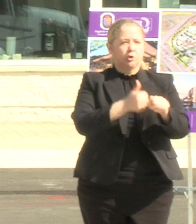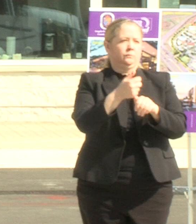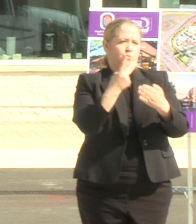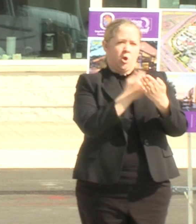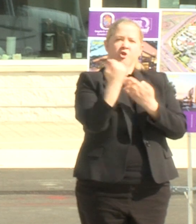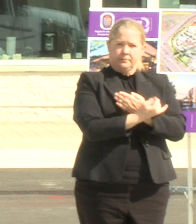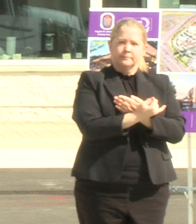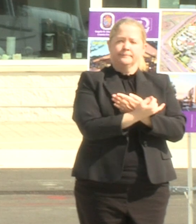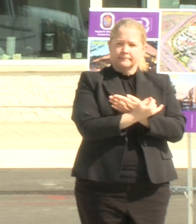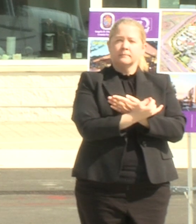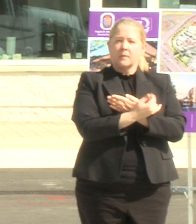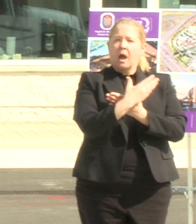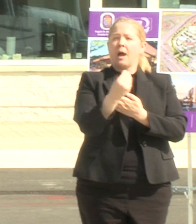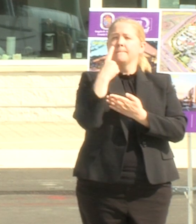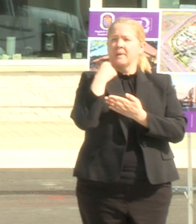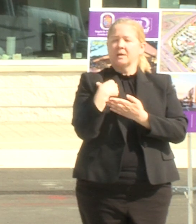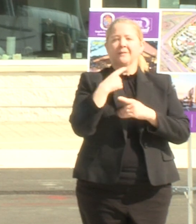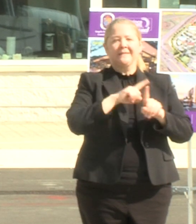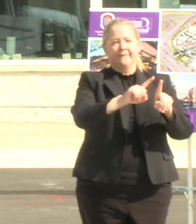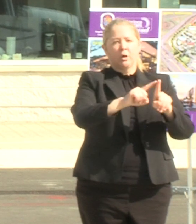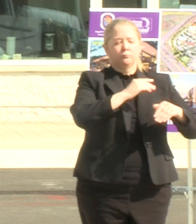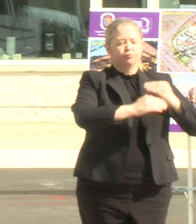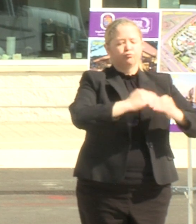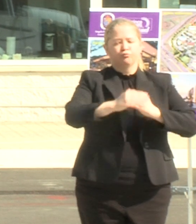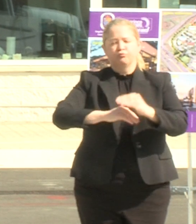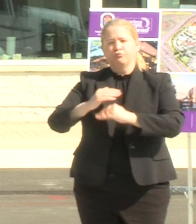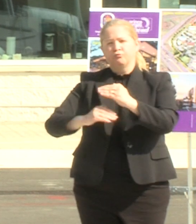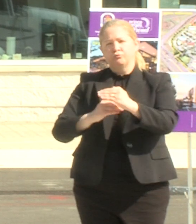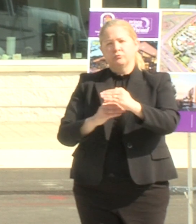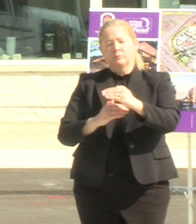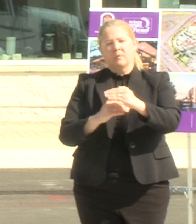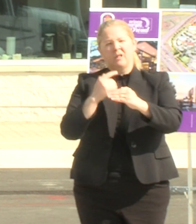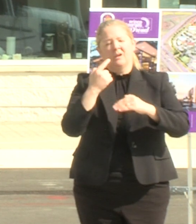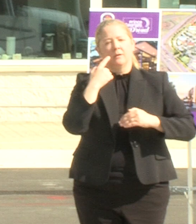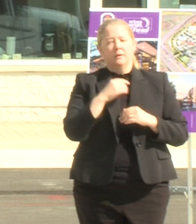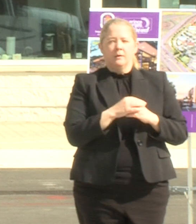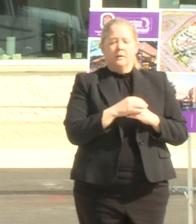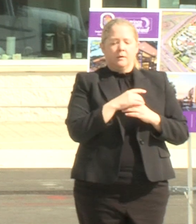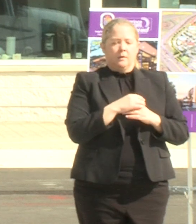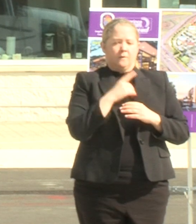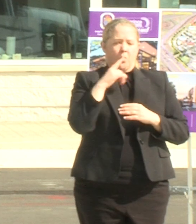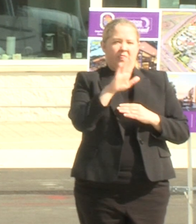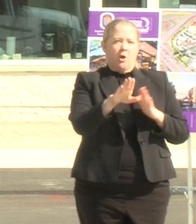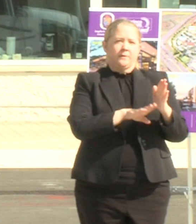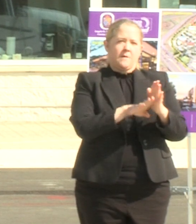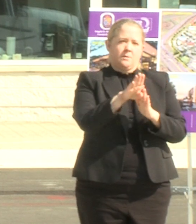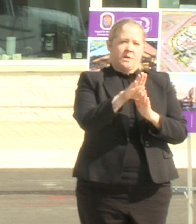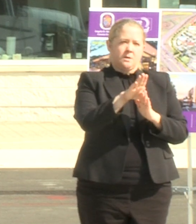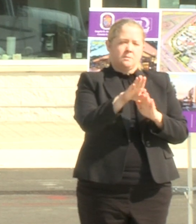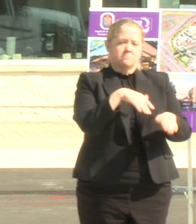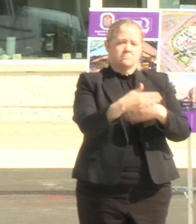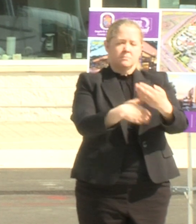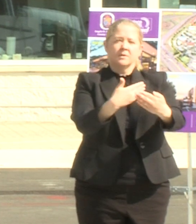um and because of the different processes that they go through uh to get along in their development uh pipeline uh